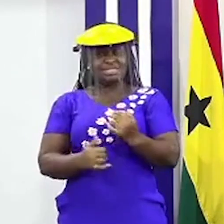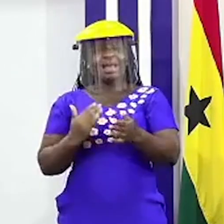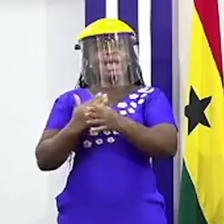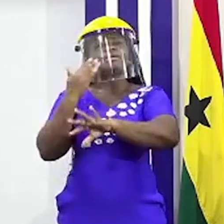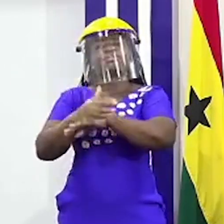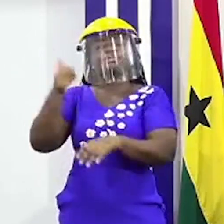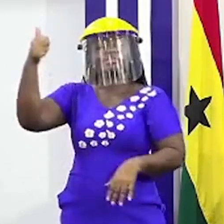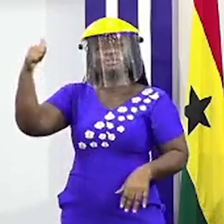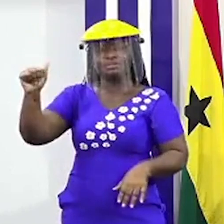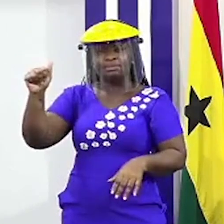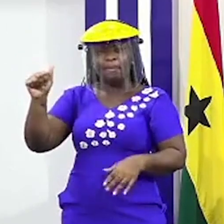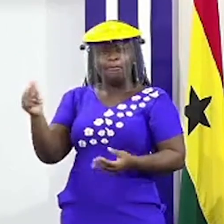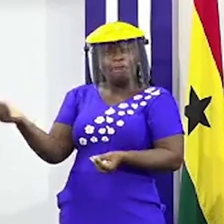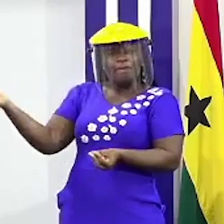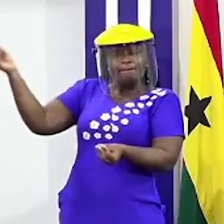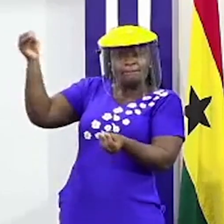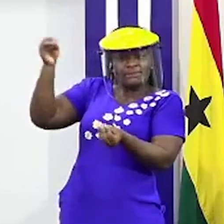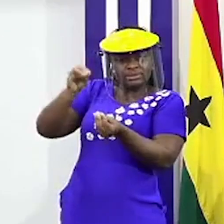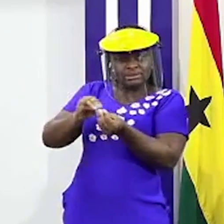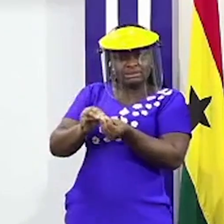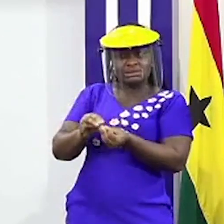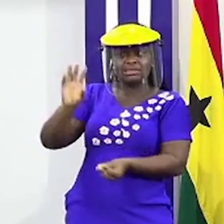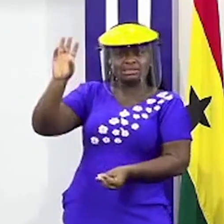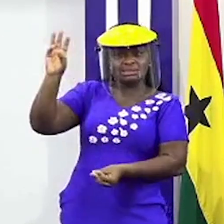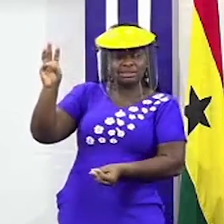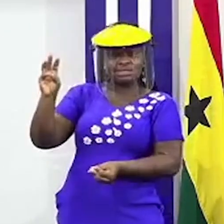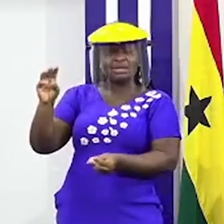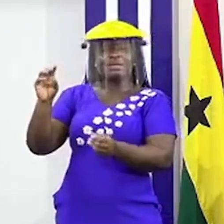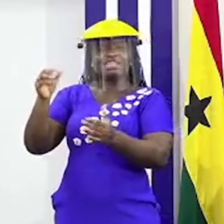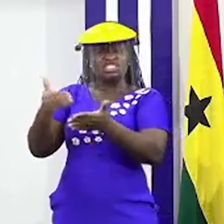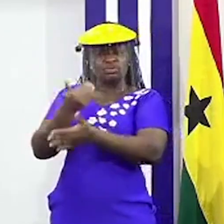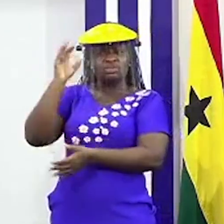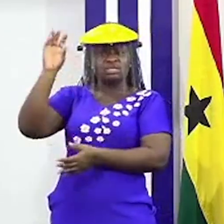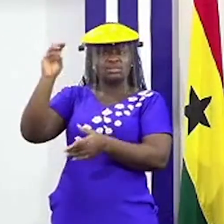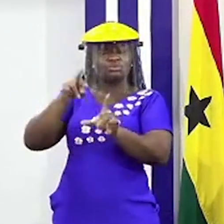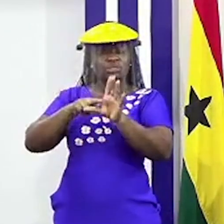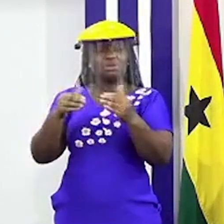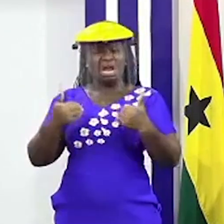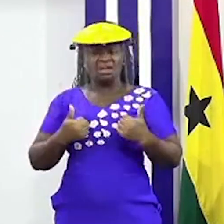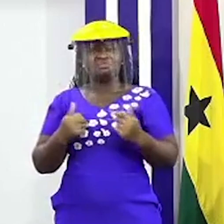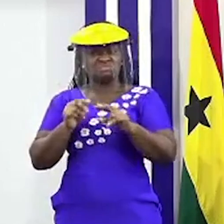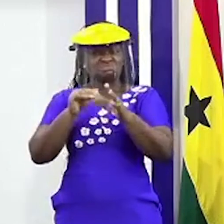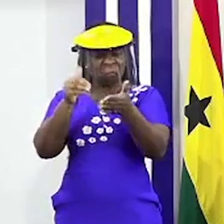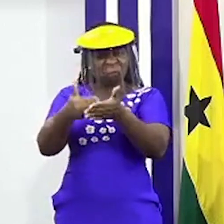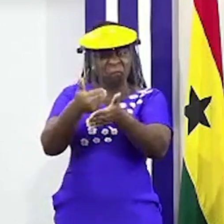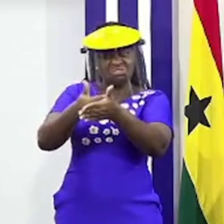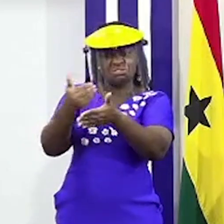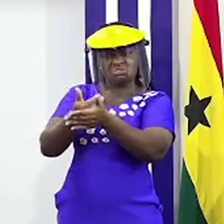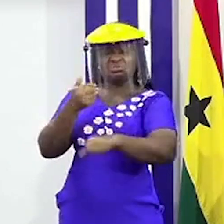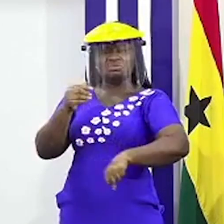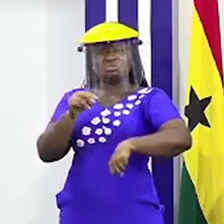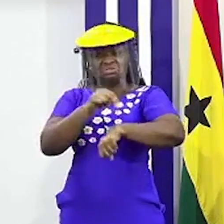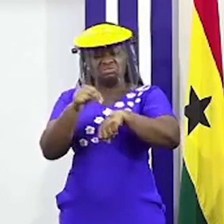10th the additional sales regions each will also start to speak today so very soon the president will cut the sword